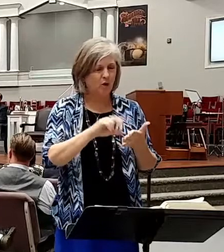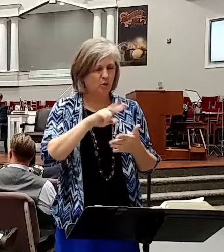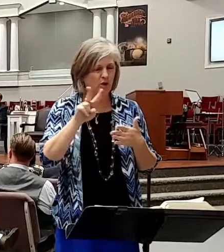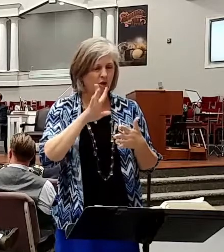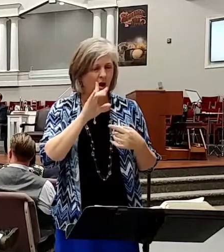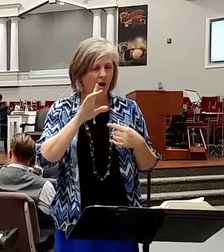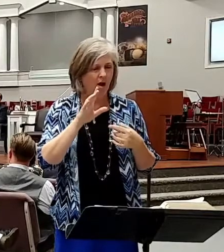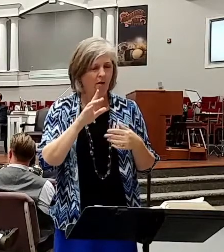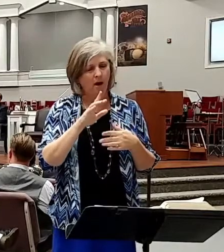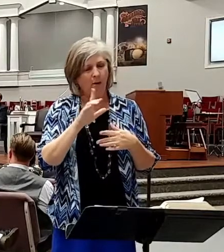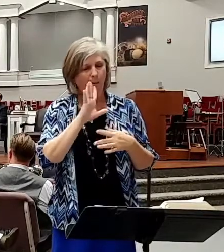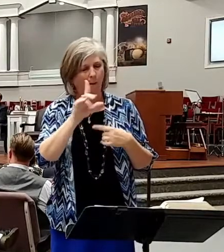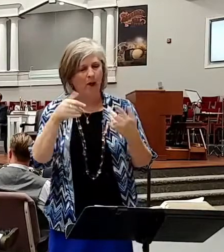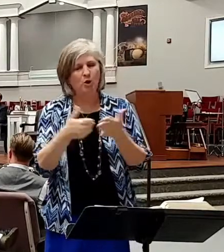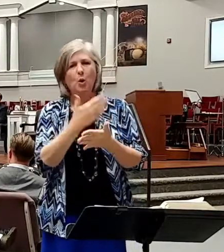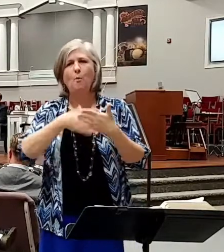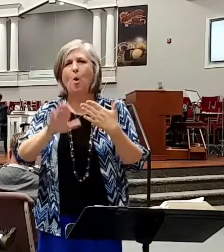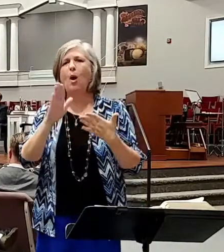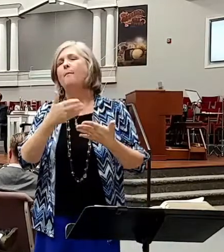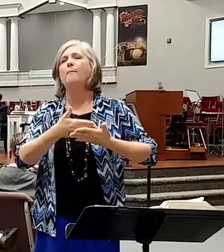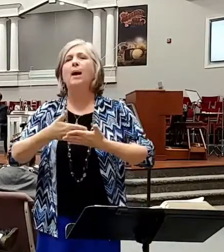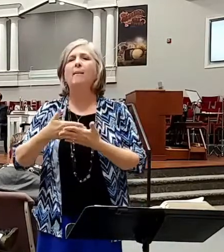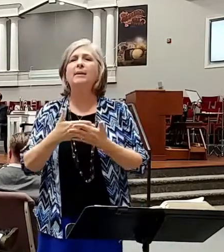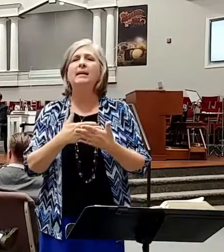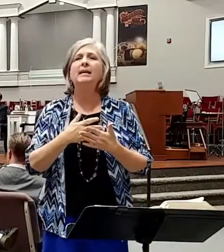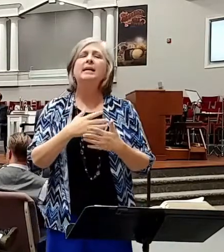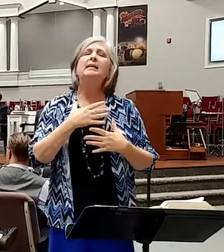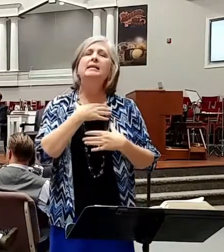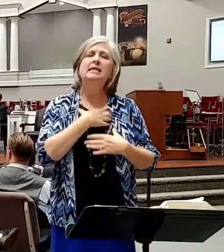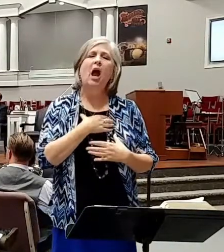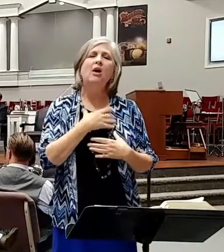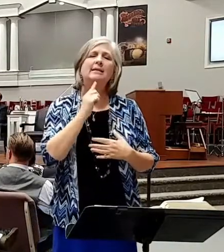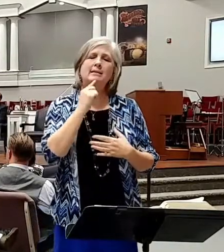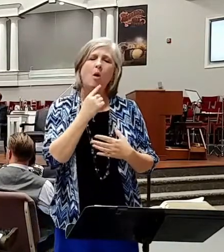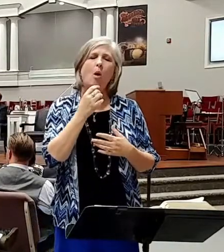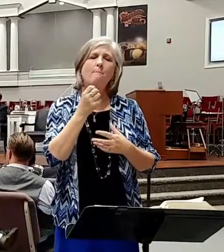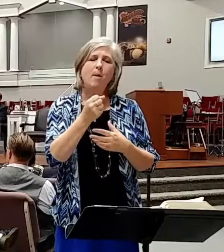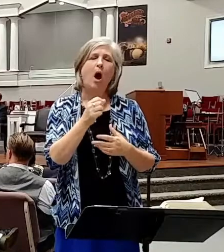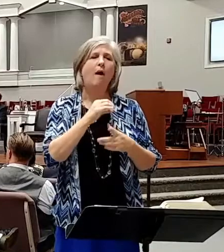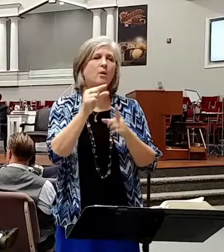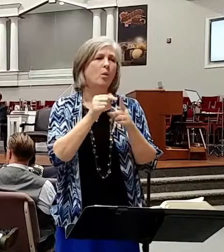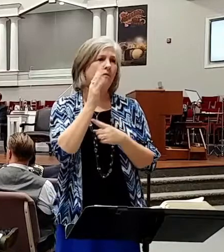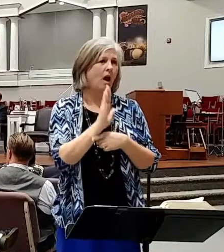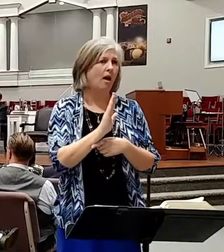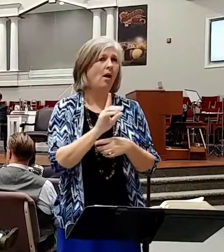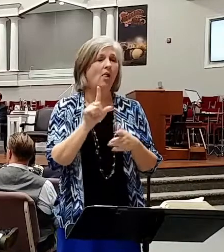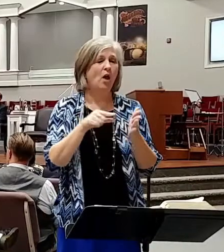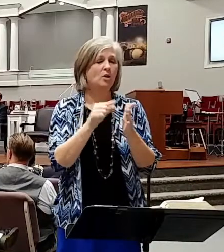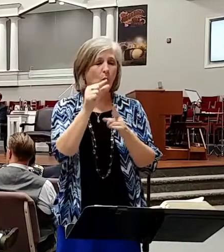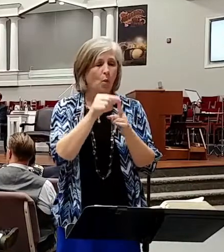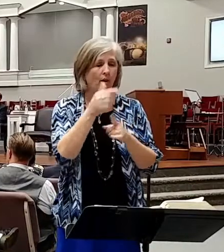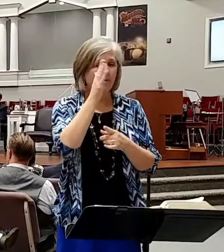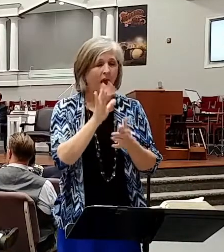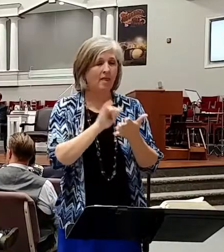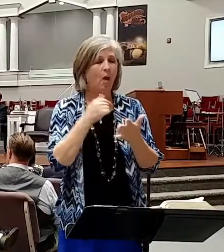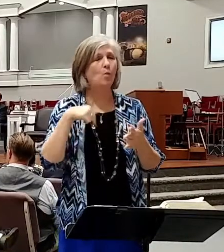babes desiring the sincere milk of the Word of God. There is this book, this Word that we are to take, learn,